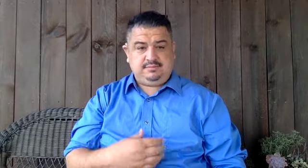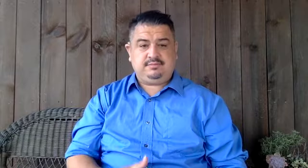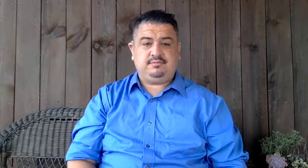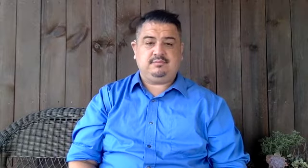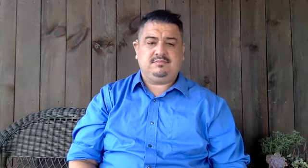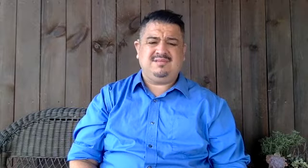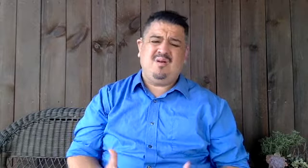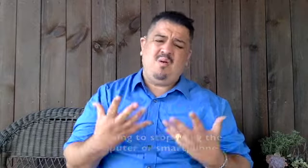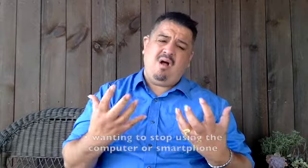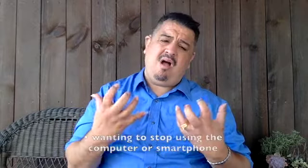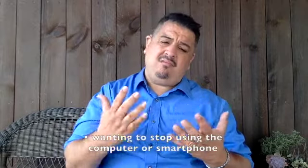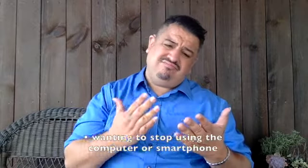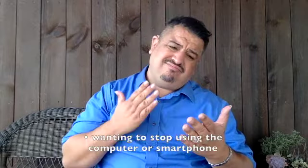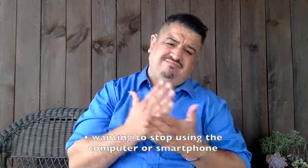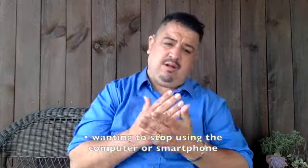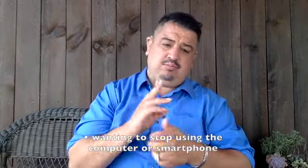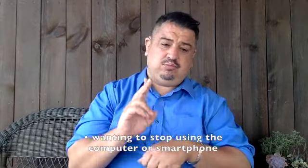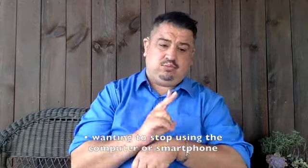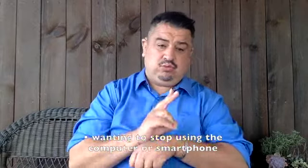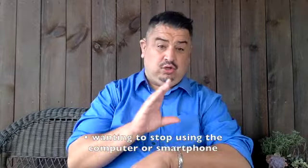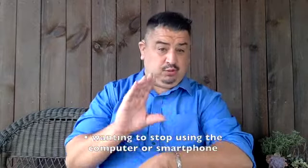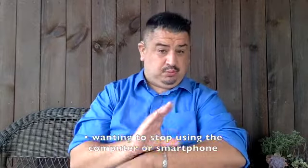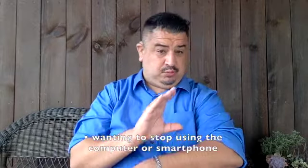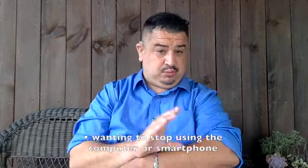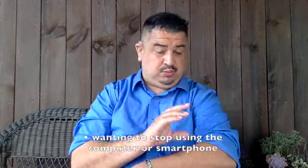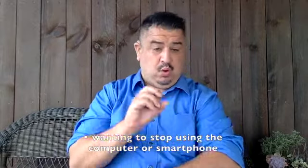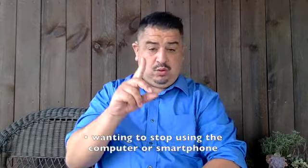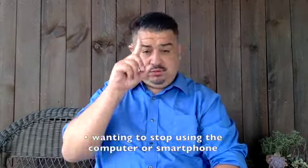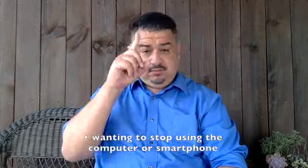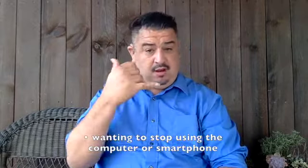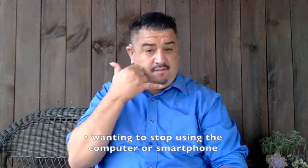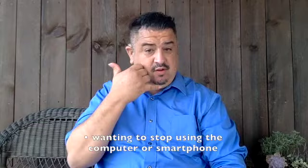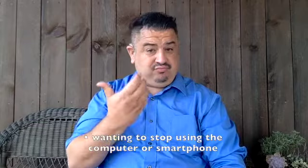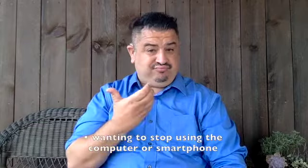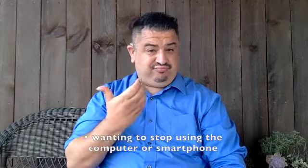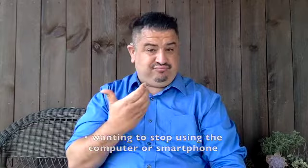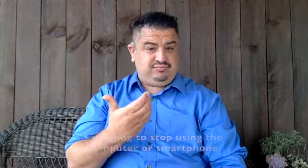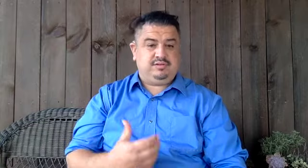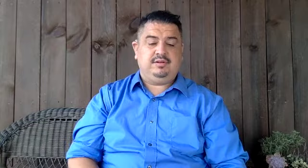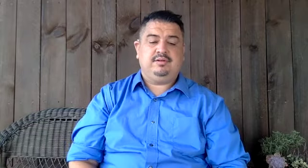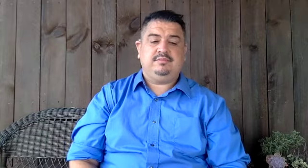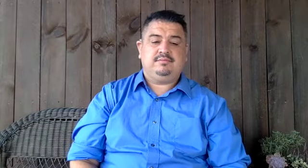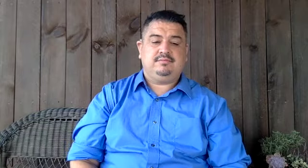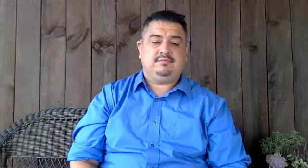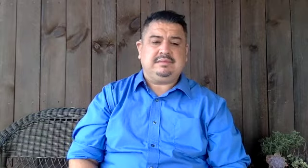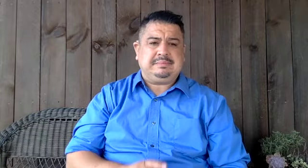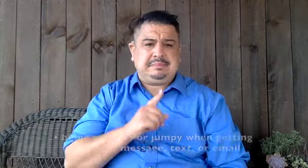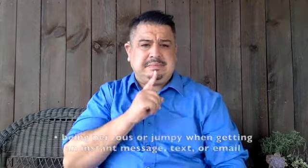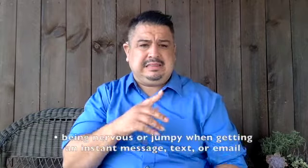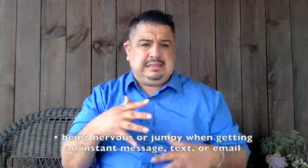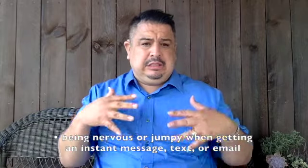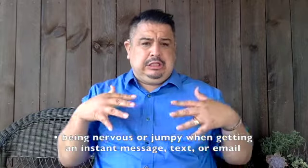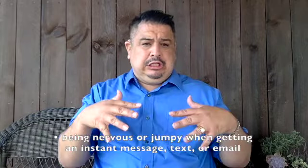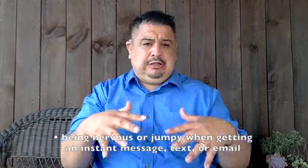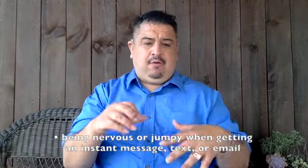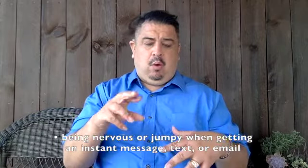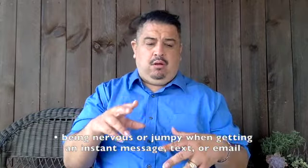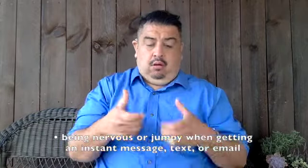wanting to stop using the computer or smartphone being